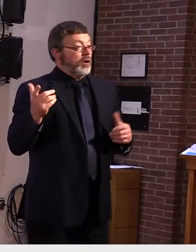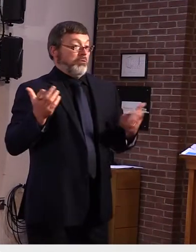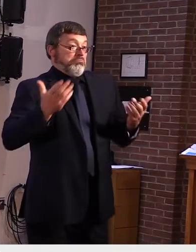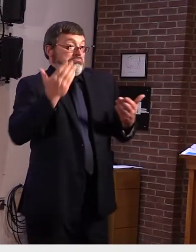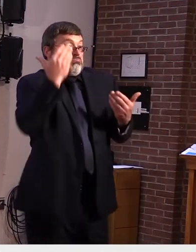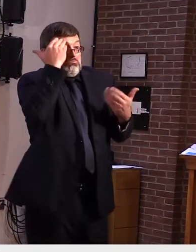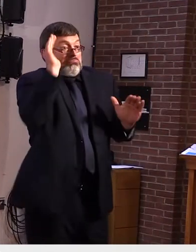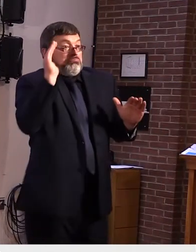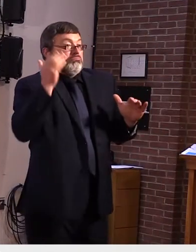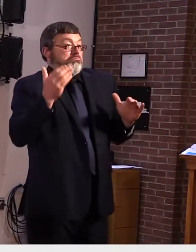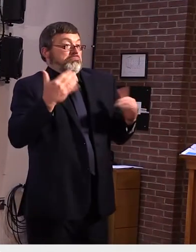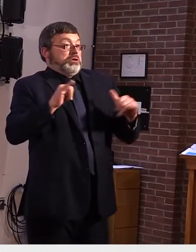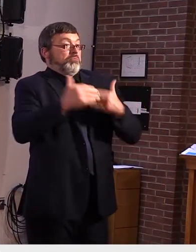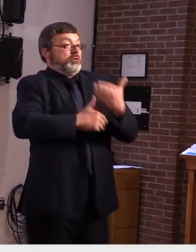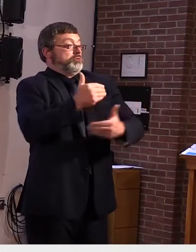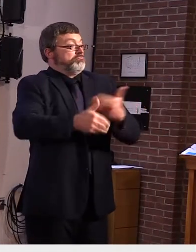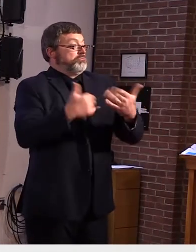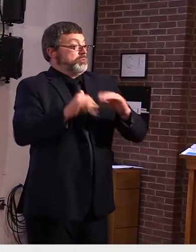question